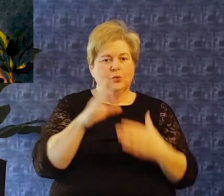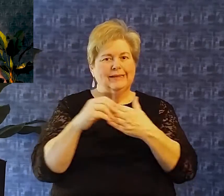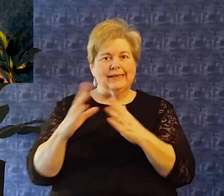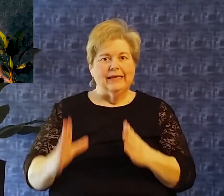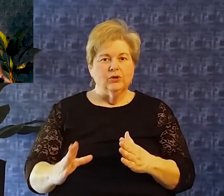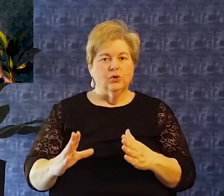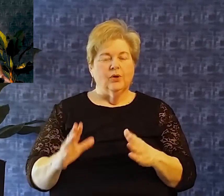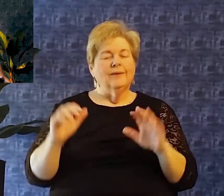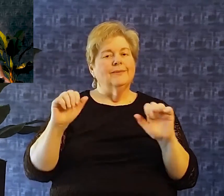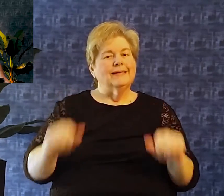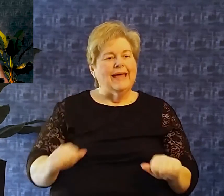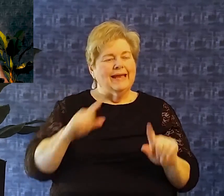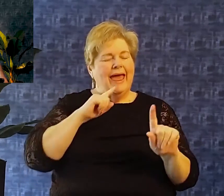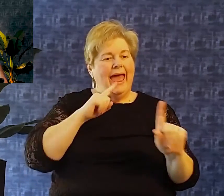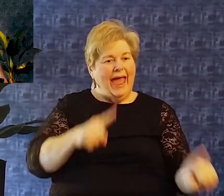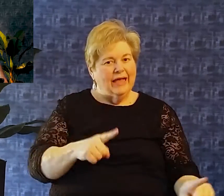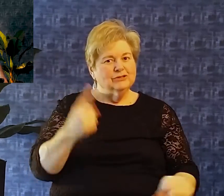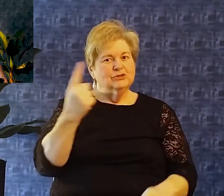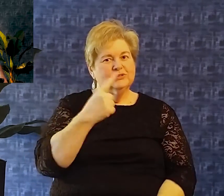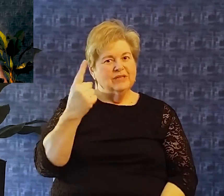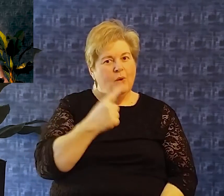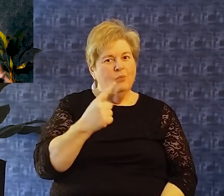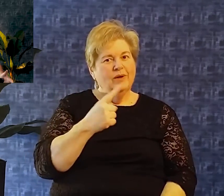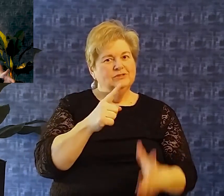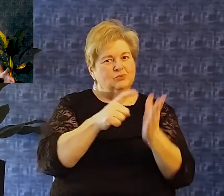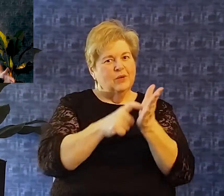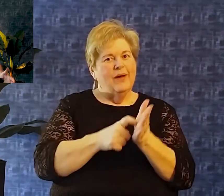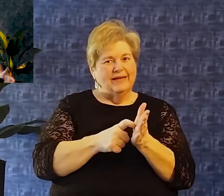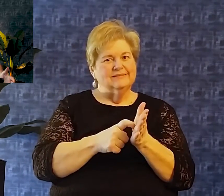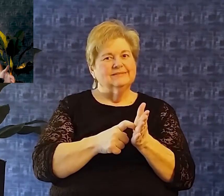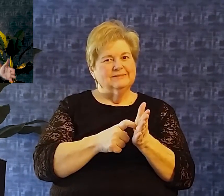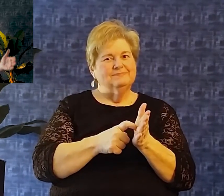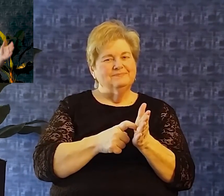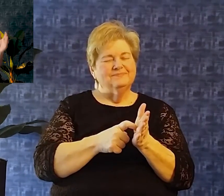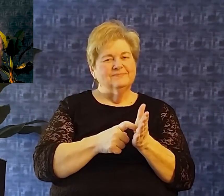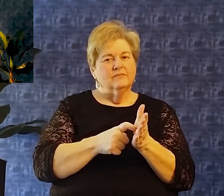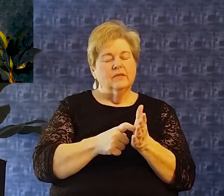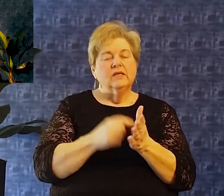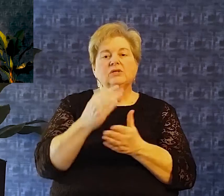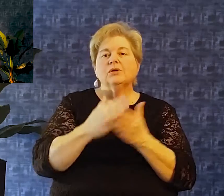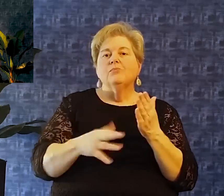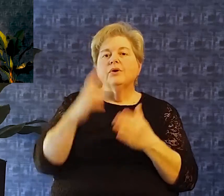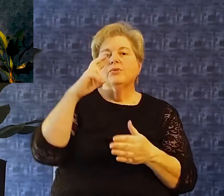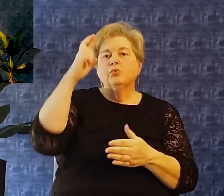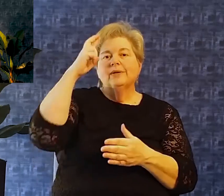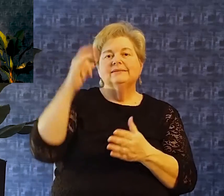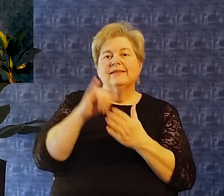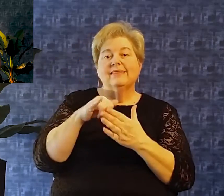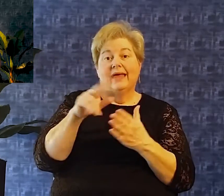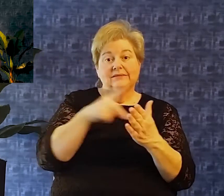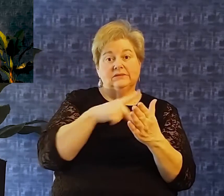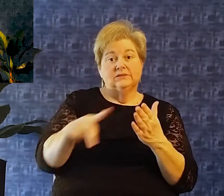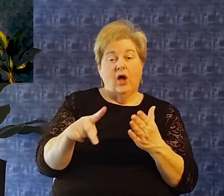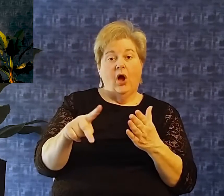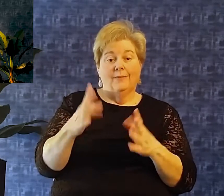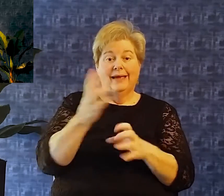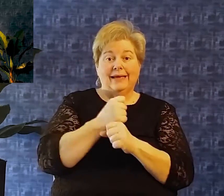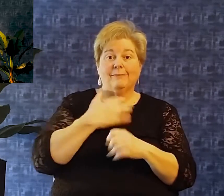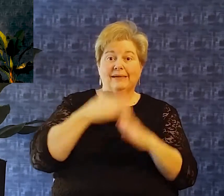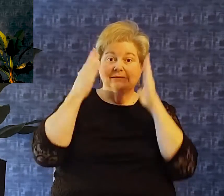part of the reason the psalm caught my attention Is I I can't help but imagine How wonderful it